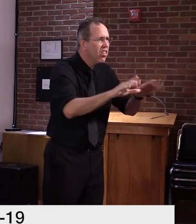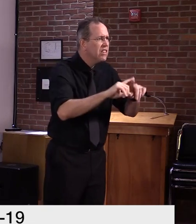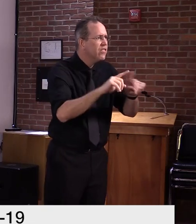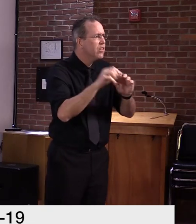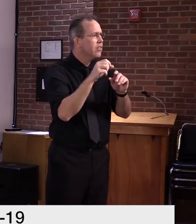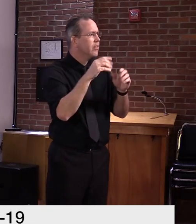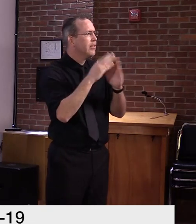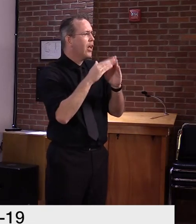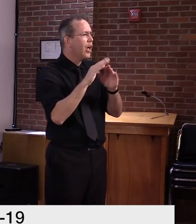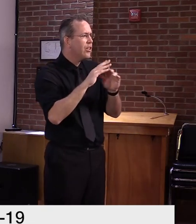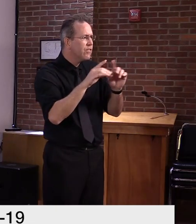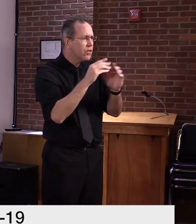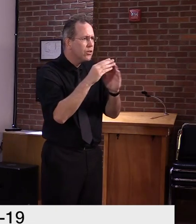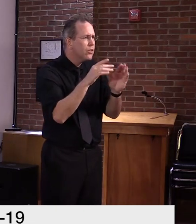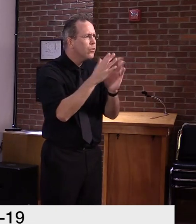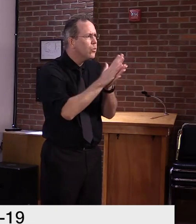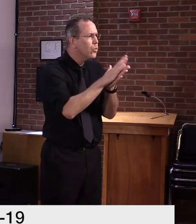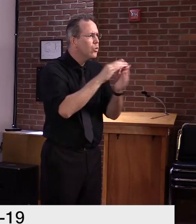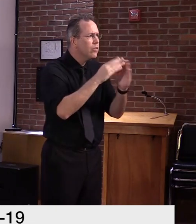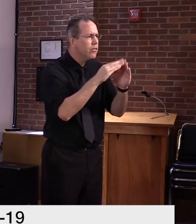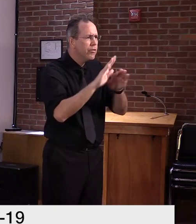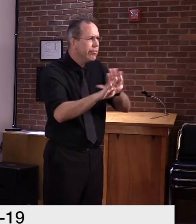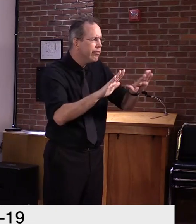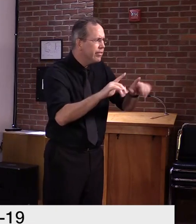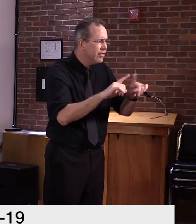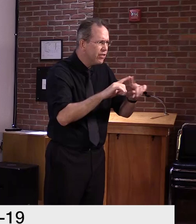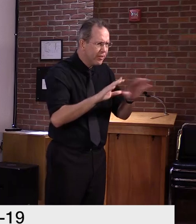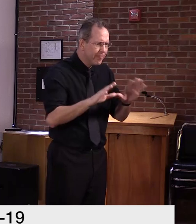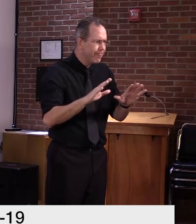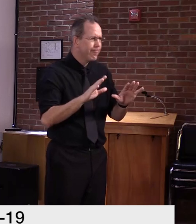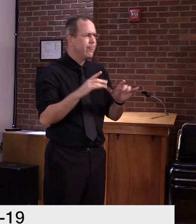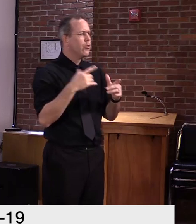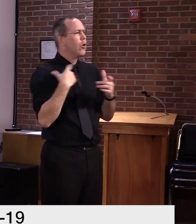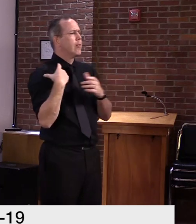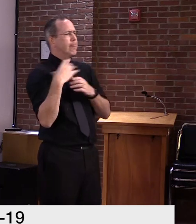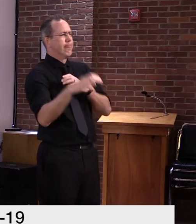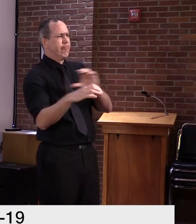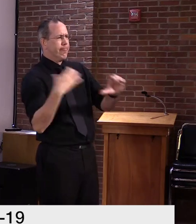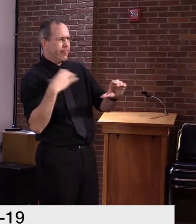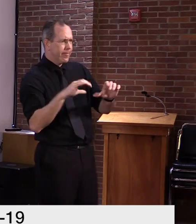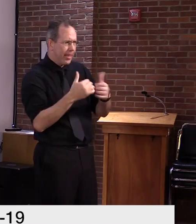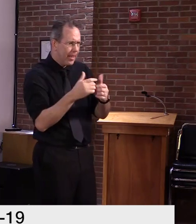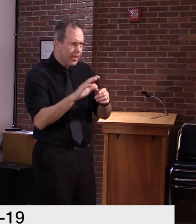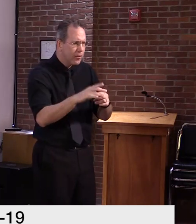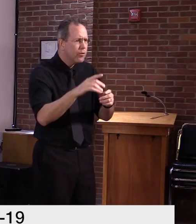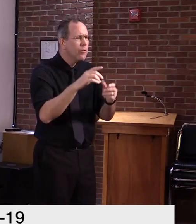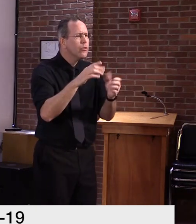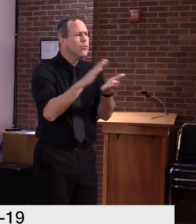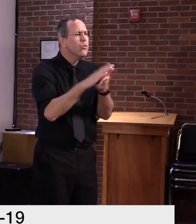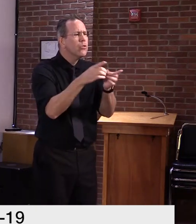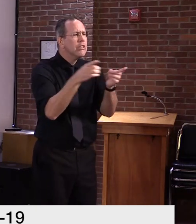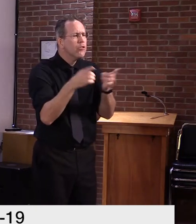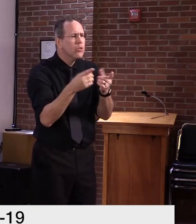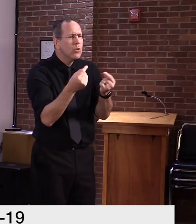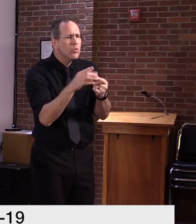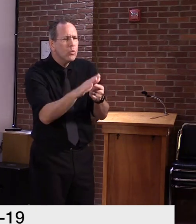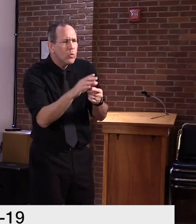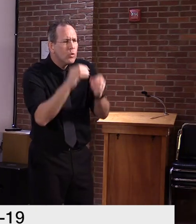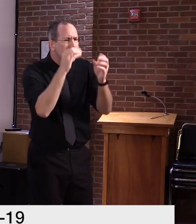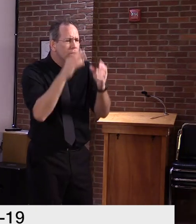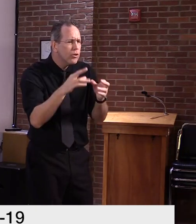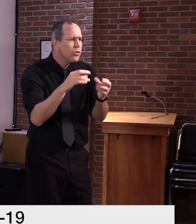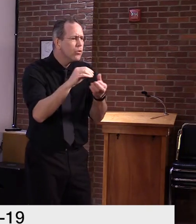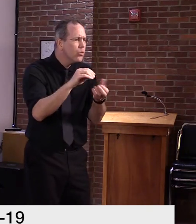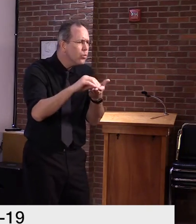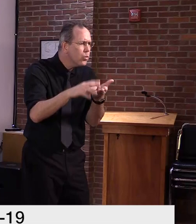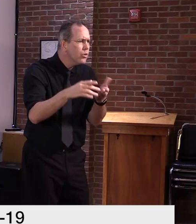importantly, the relations, uh, between, uh, the school district leaders and their employees and their teachers and so forth. So that work's happening now. And